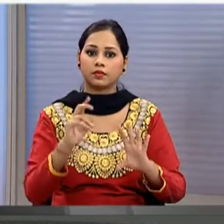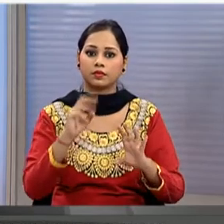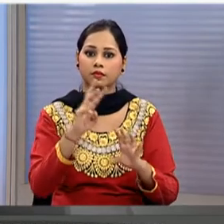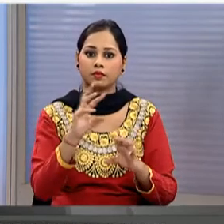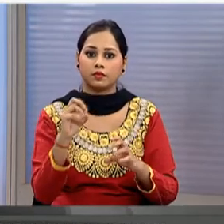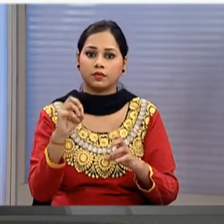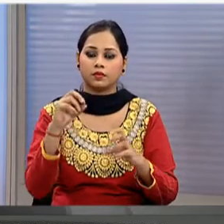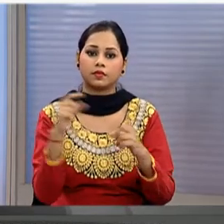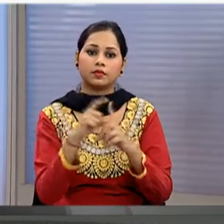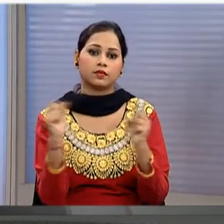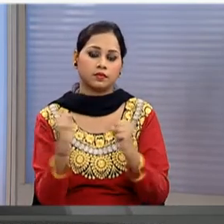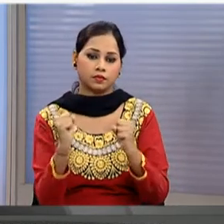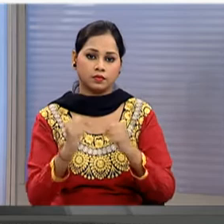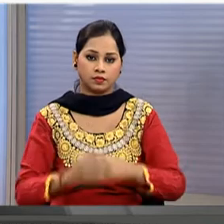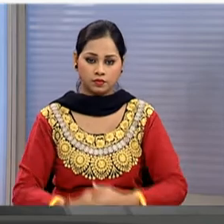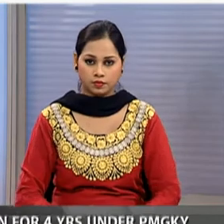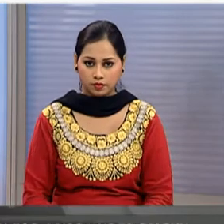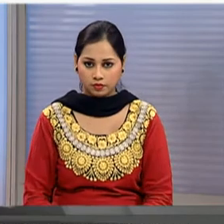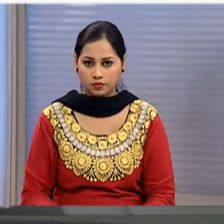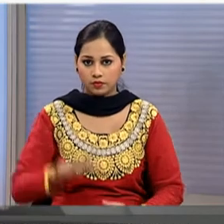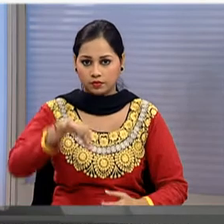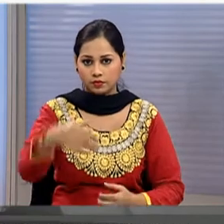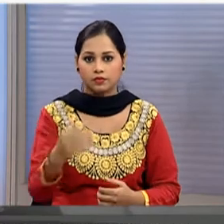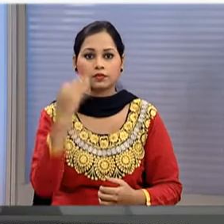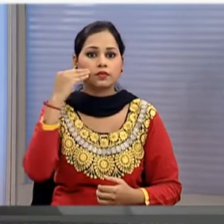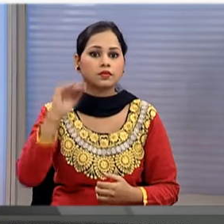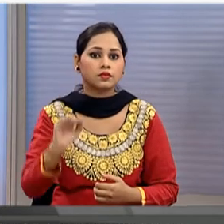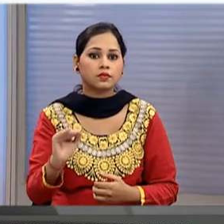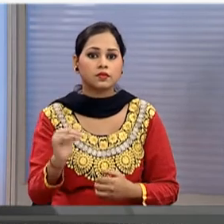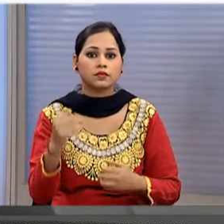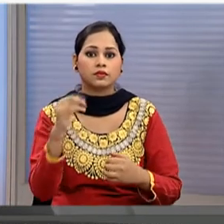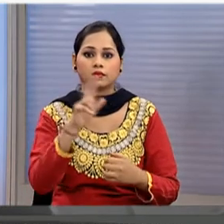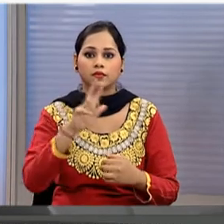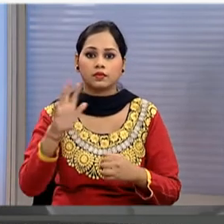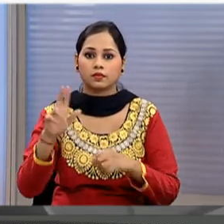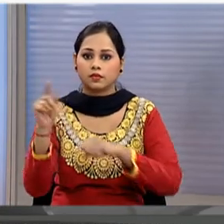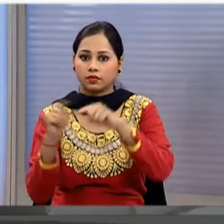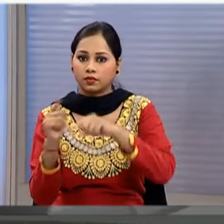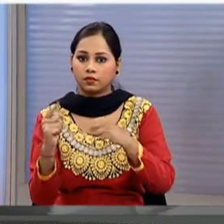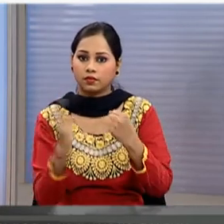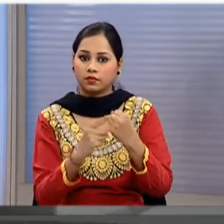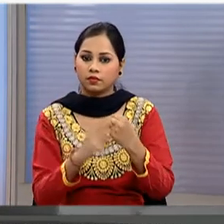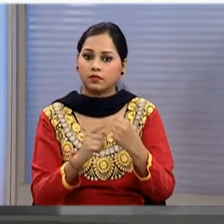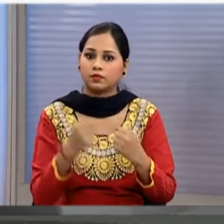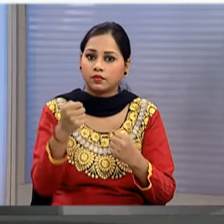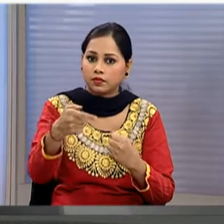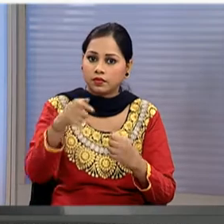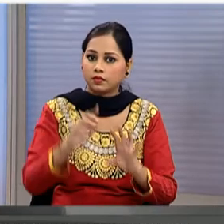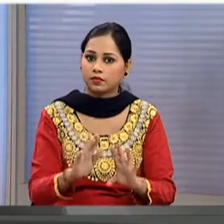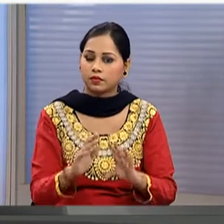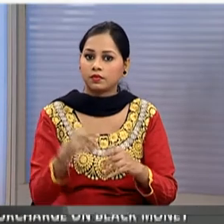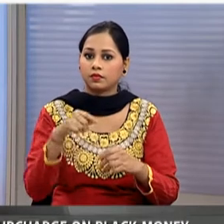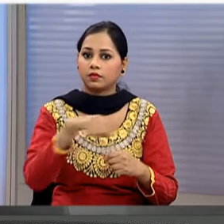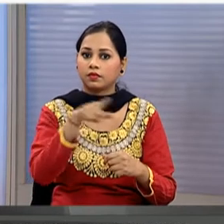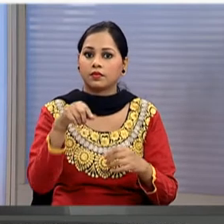till the 30th of December after the date a steep of 85 percent tax and penalty would be levied